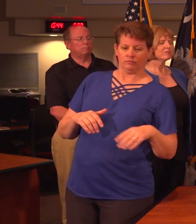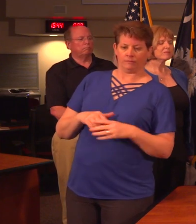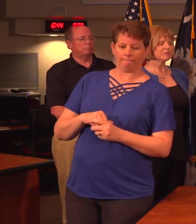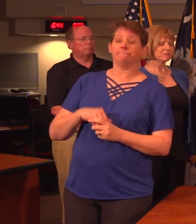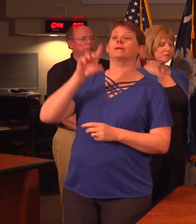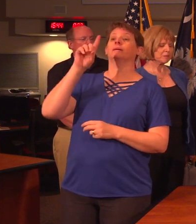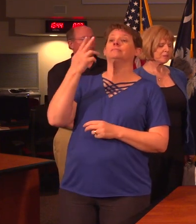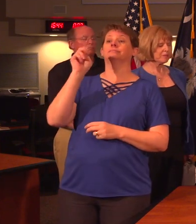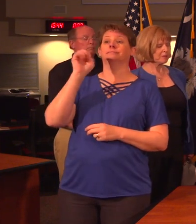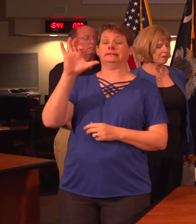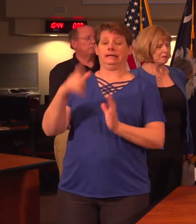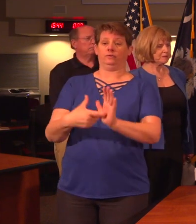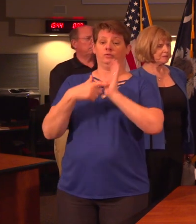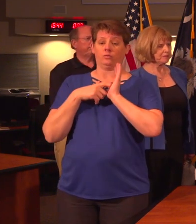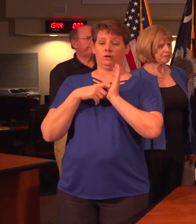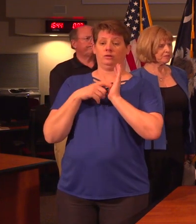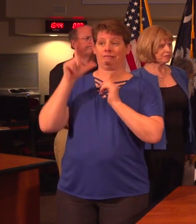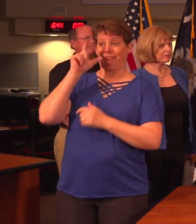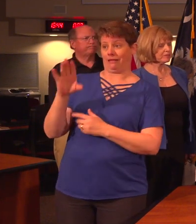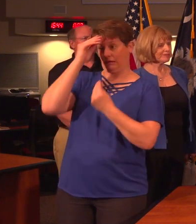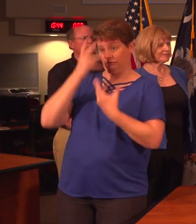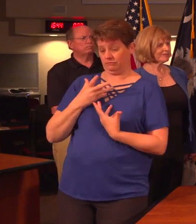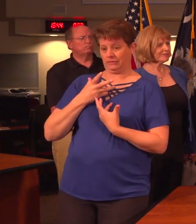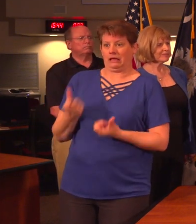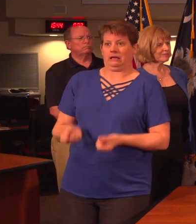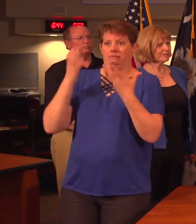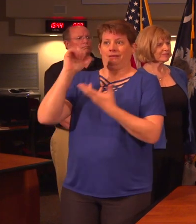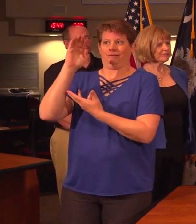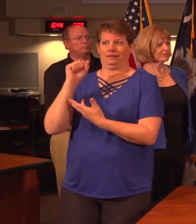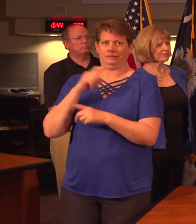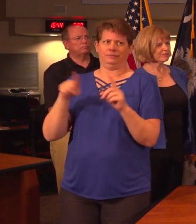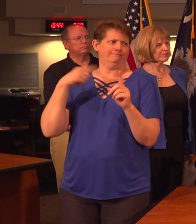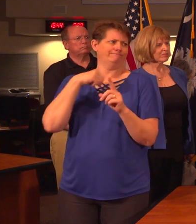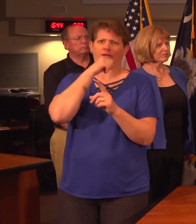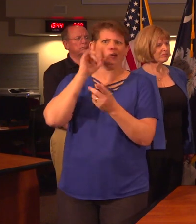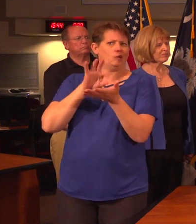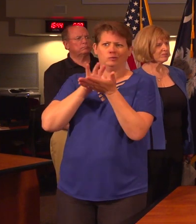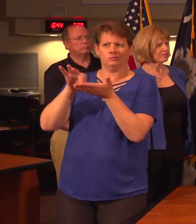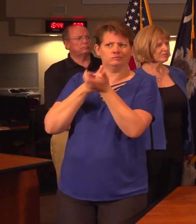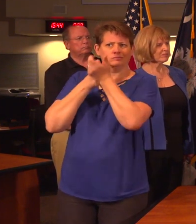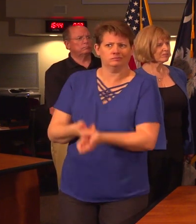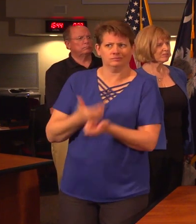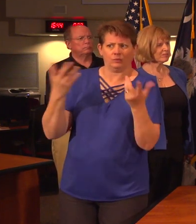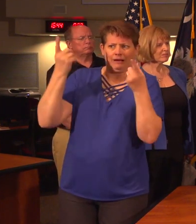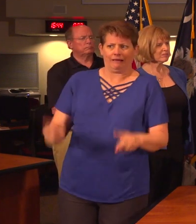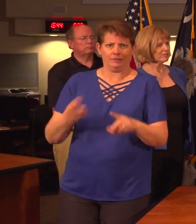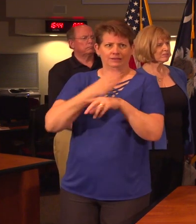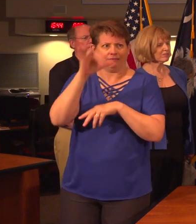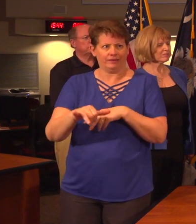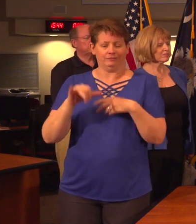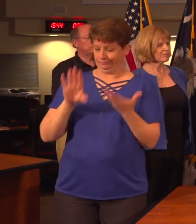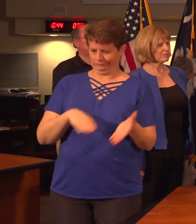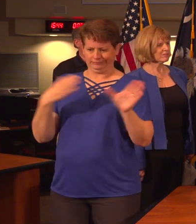DHEC requires providers and labs to report cases to us, but we're not responsible for following their outcome. Deaths are not